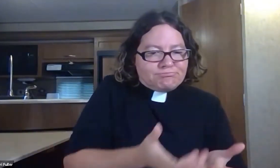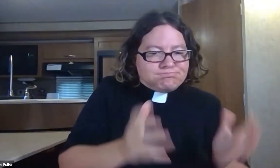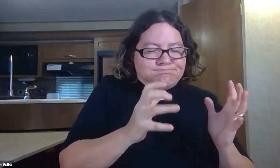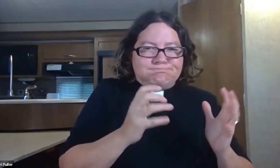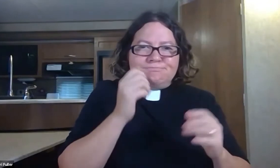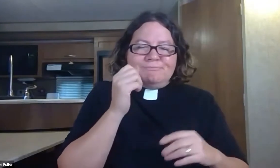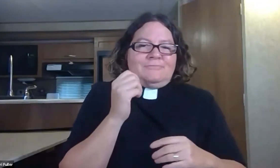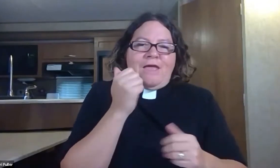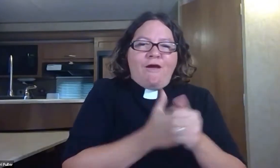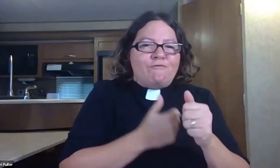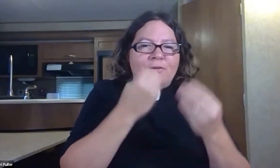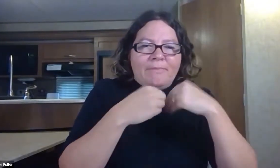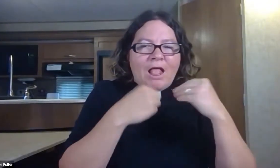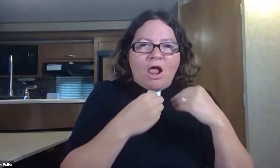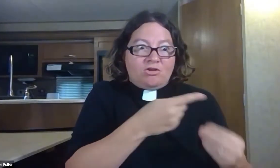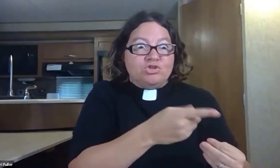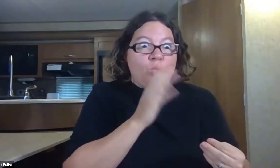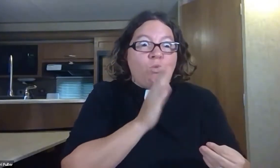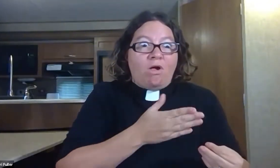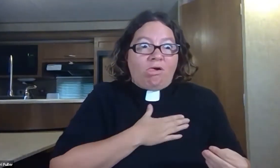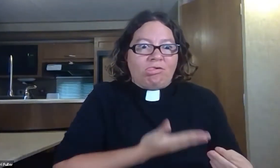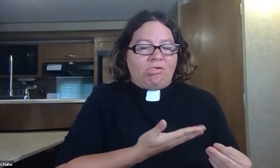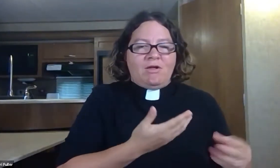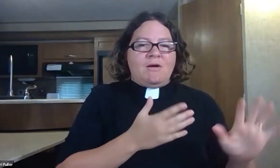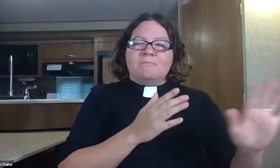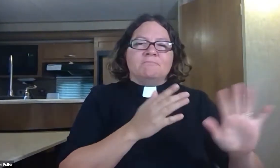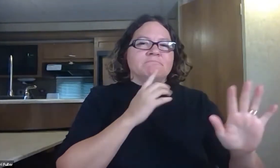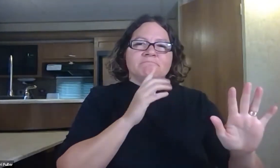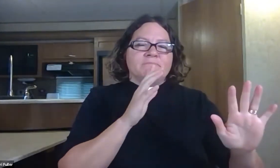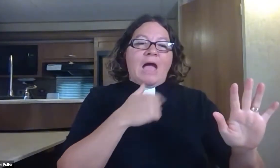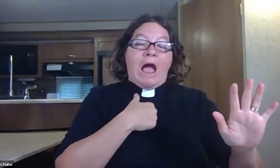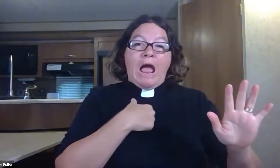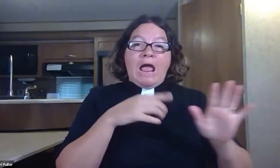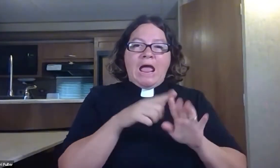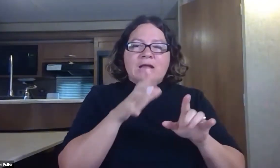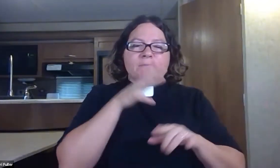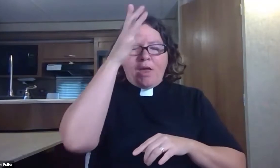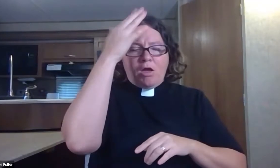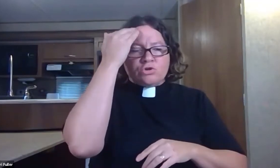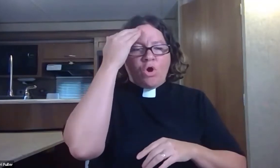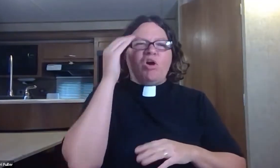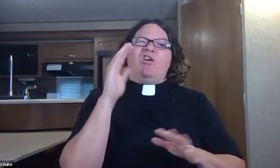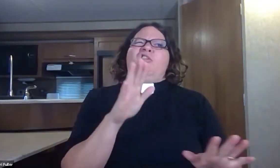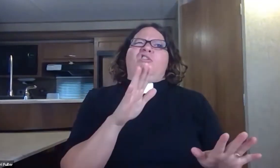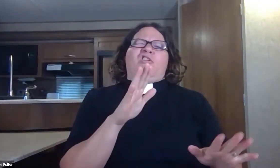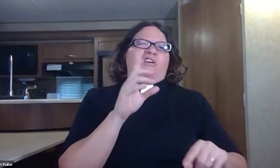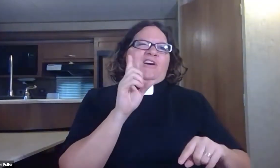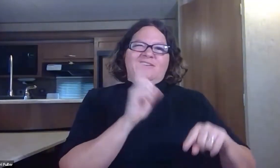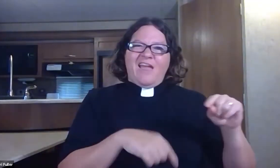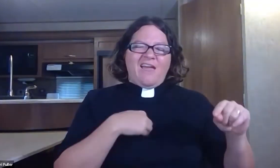and given the opportunity she'd have a big old bowl of ice cream every chance she got but as a parent I know